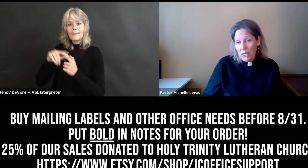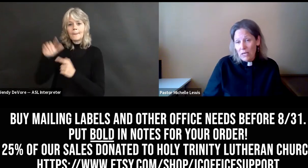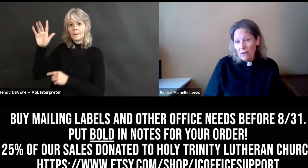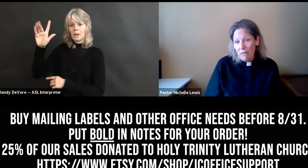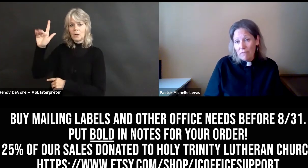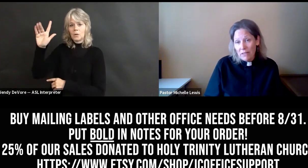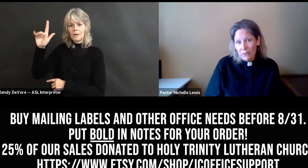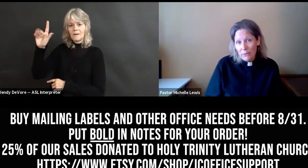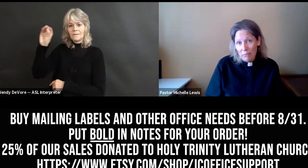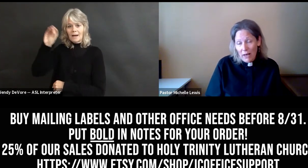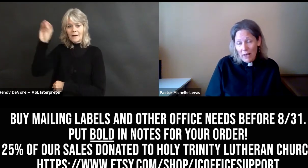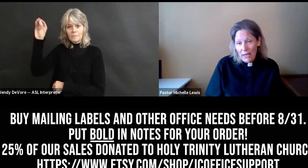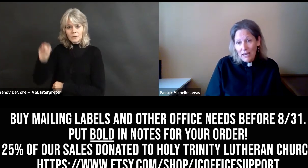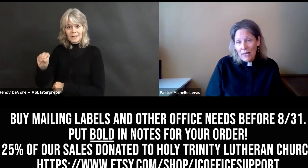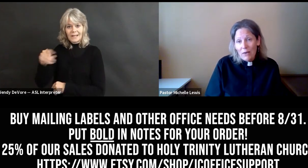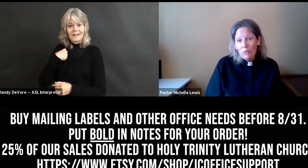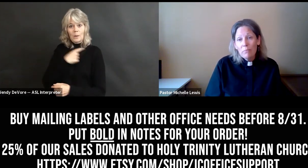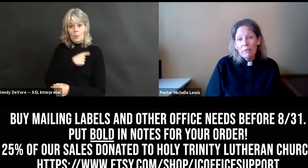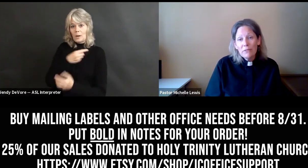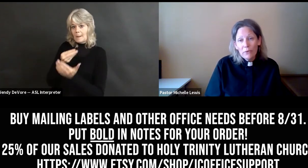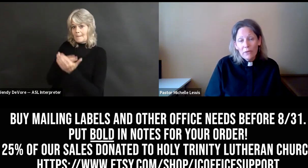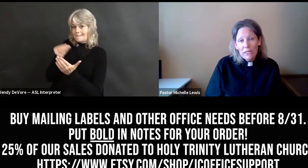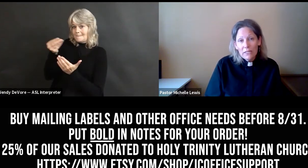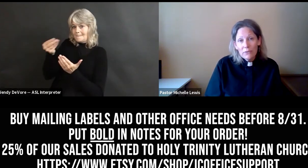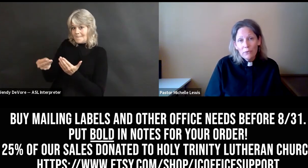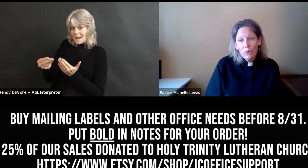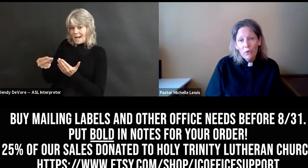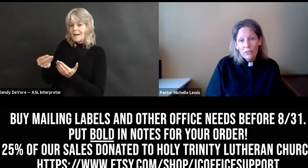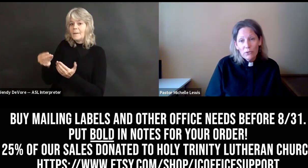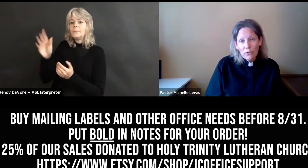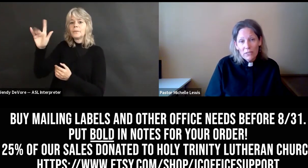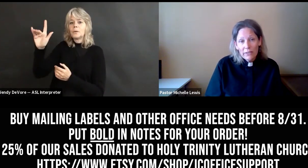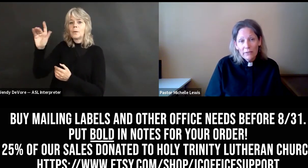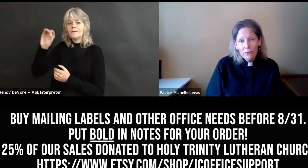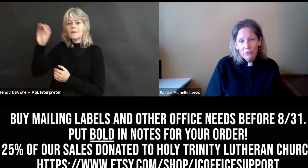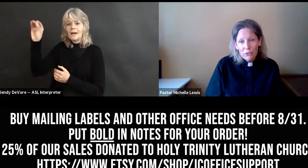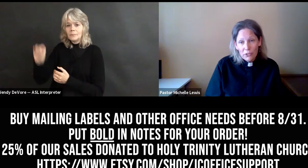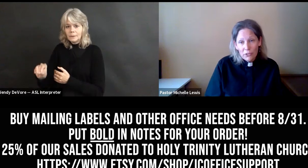have things that we buy will be donated to Holy Trinity Lutheran Church.